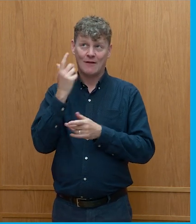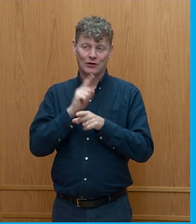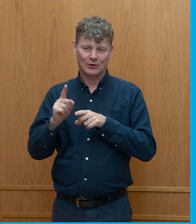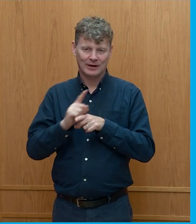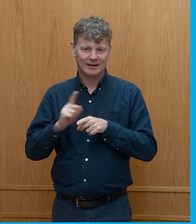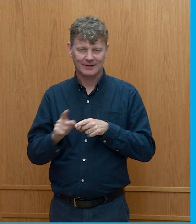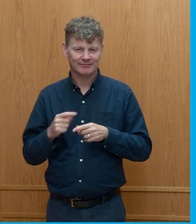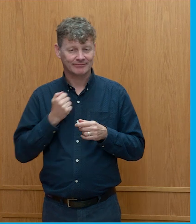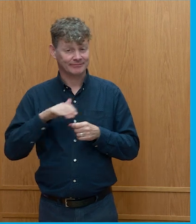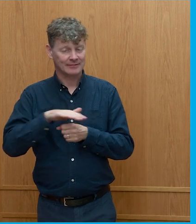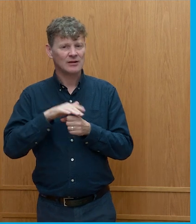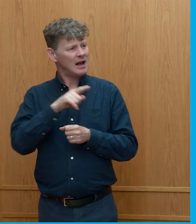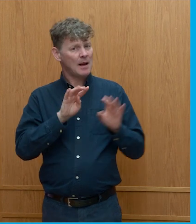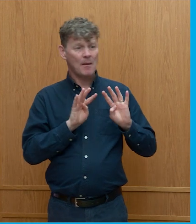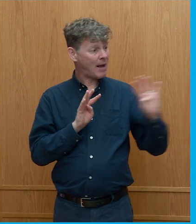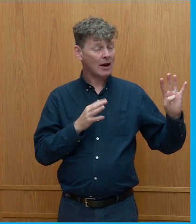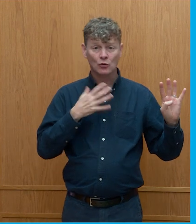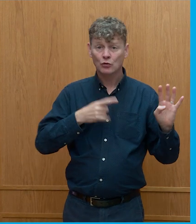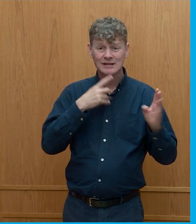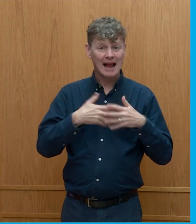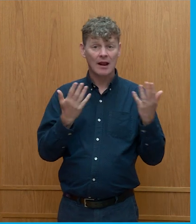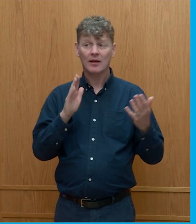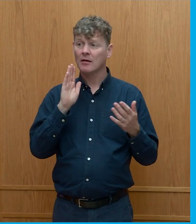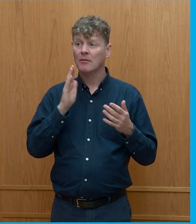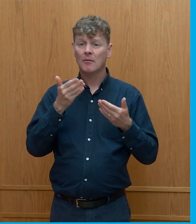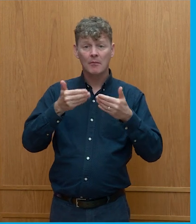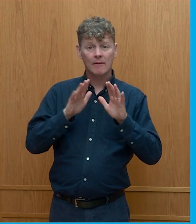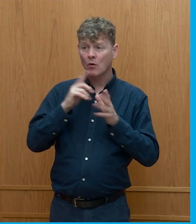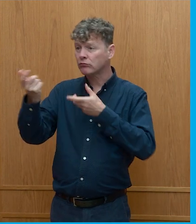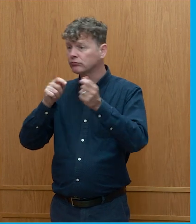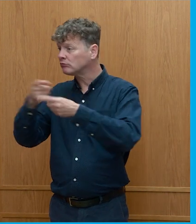Is there anything the panellists would like to say before I bring our wonderful audience in?